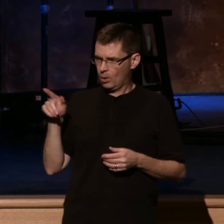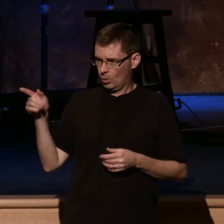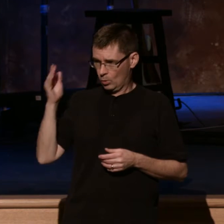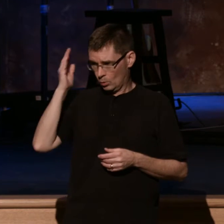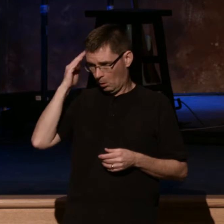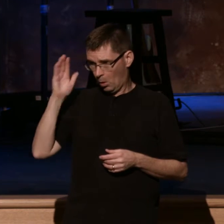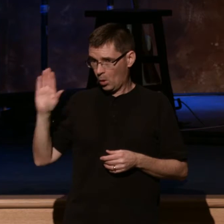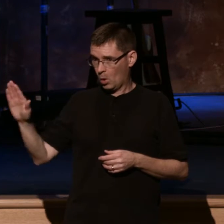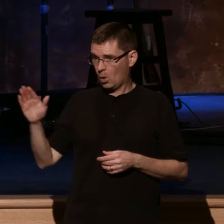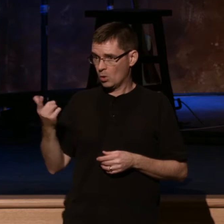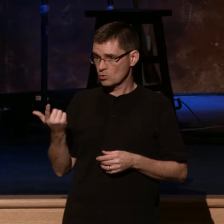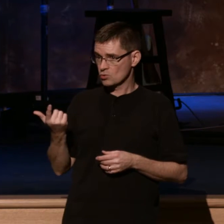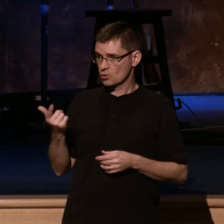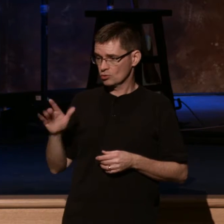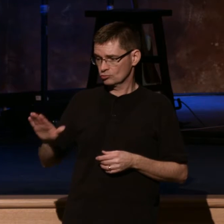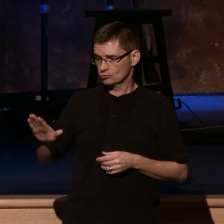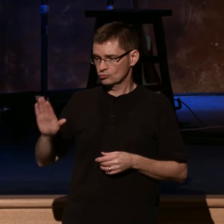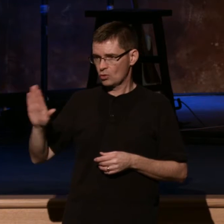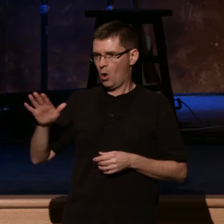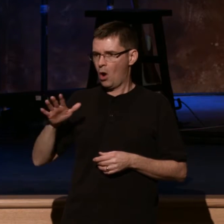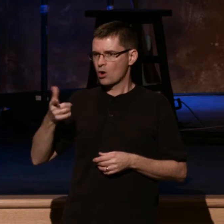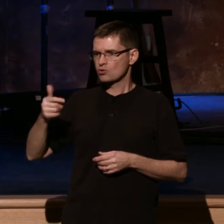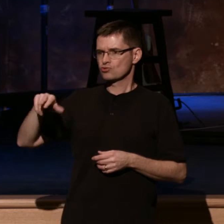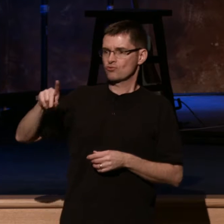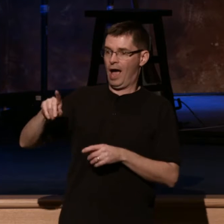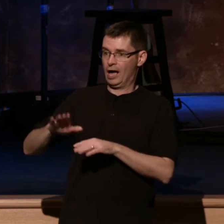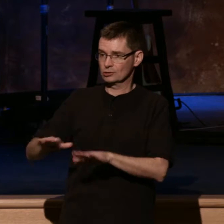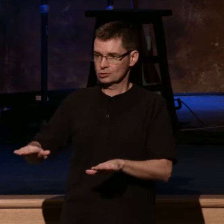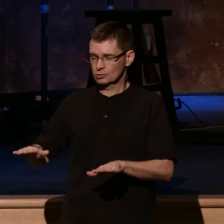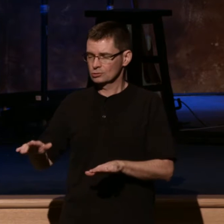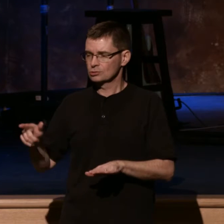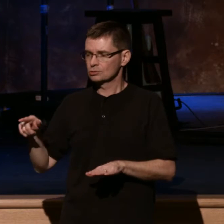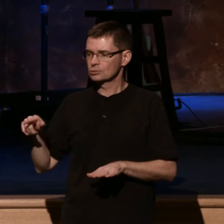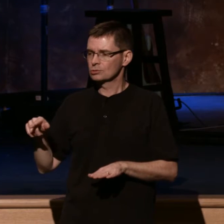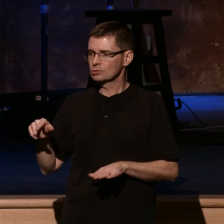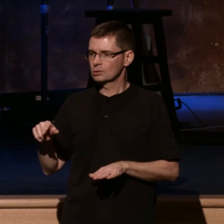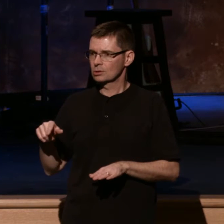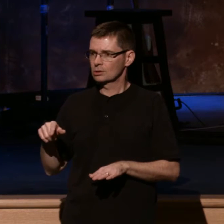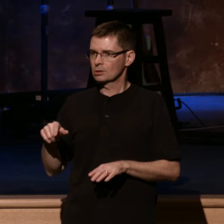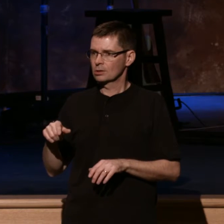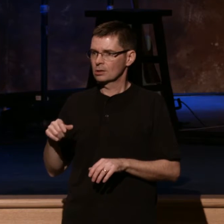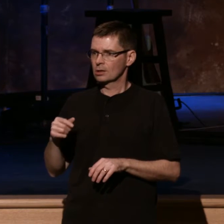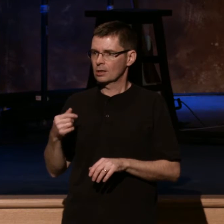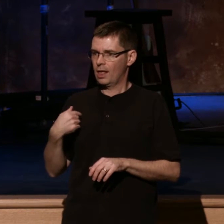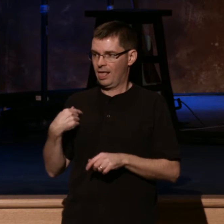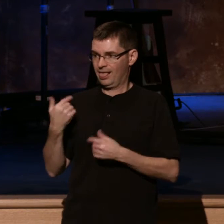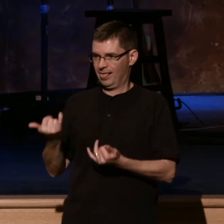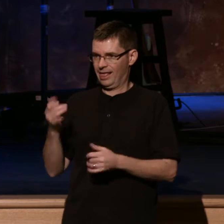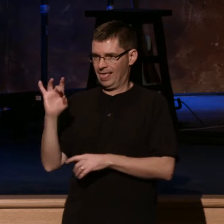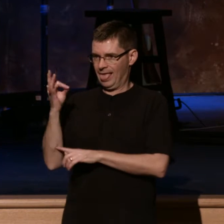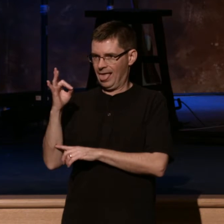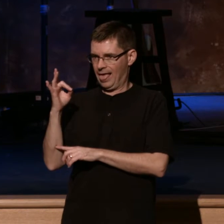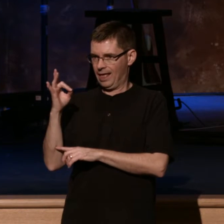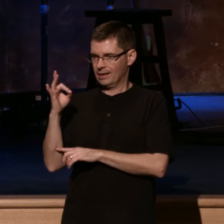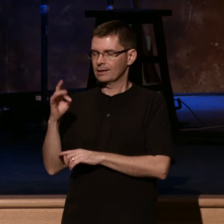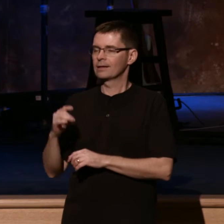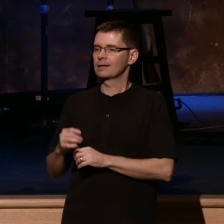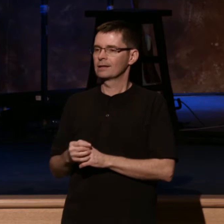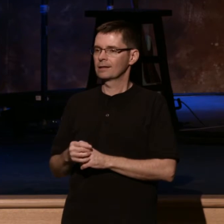grandchildren, of whom there are eight, just had one born last week, my oldest son finally had the sense to name one of his boys Daniel. So there's another Daniel